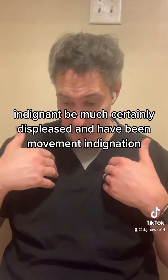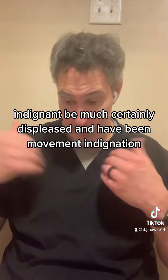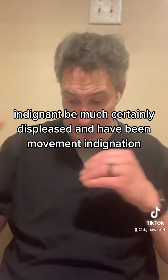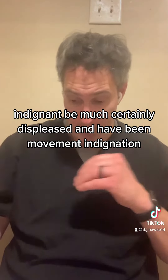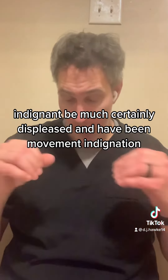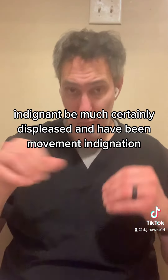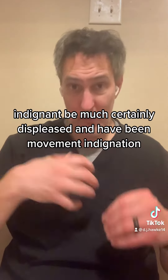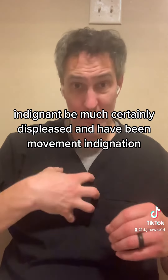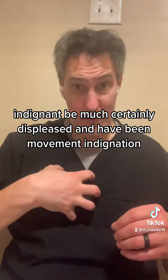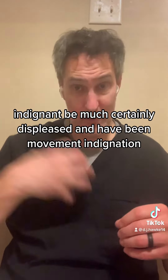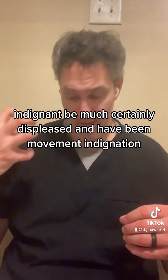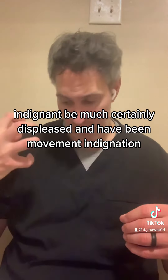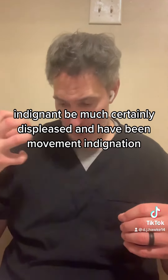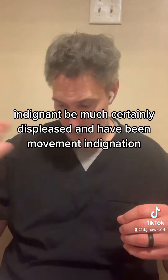been moved with indignation.